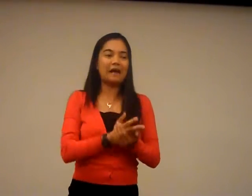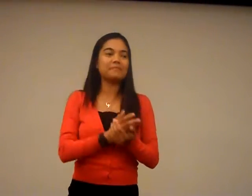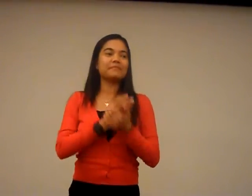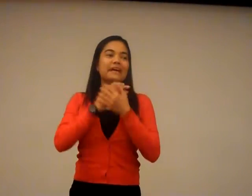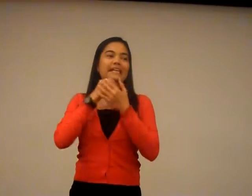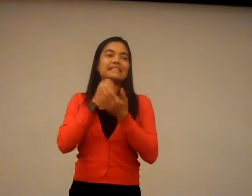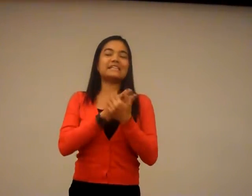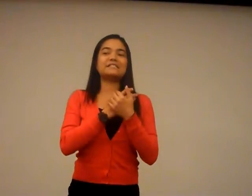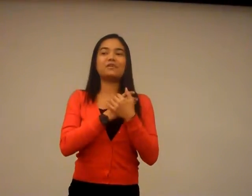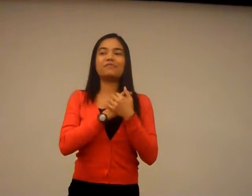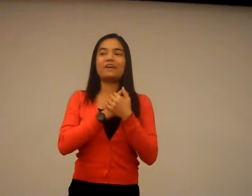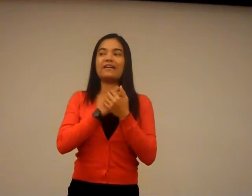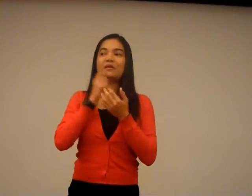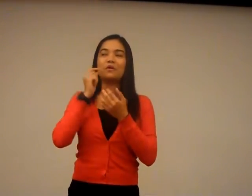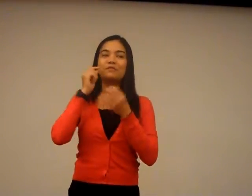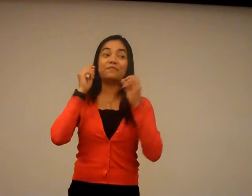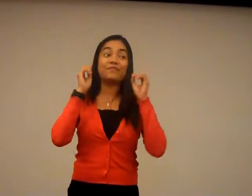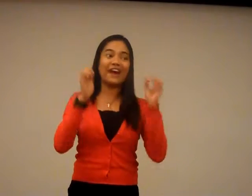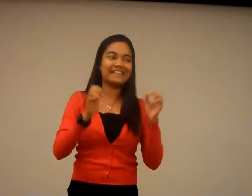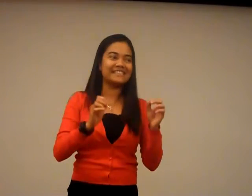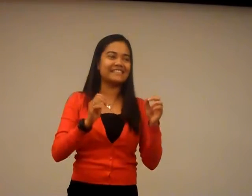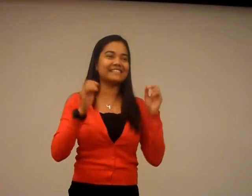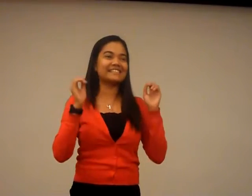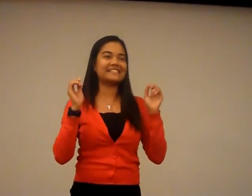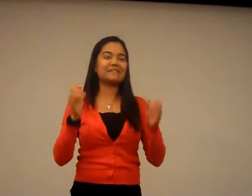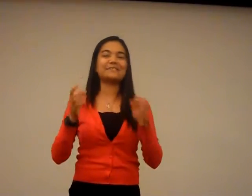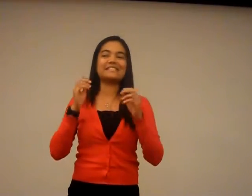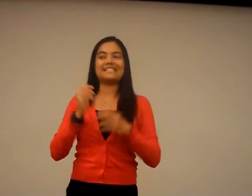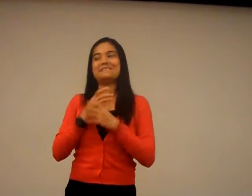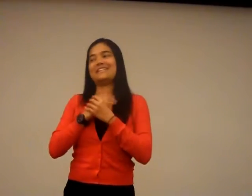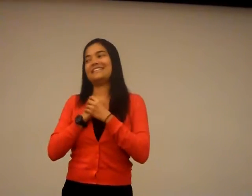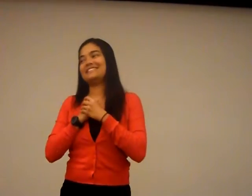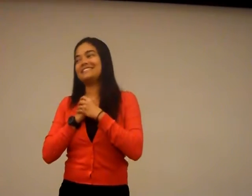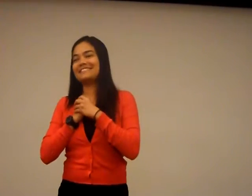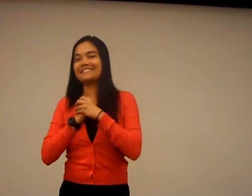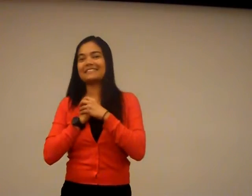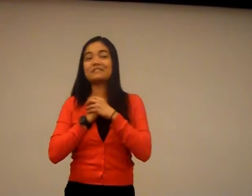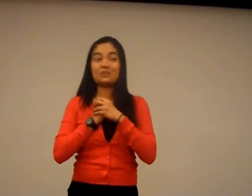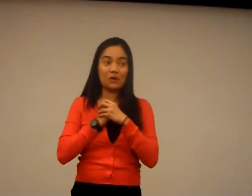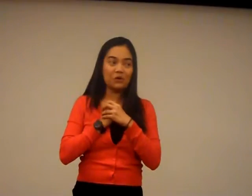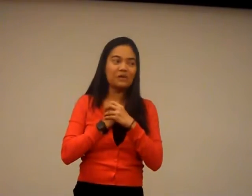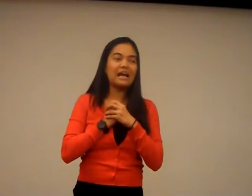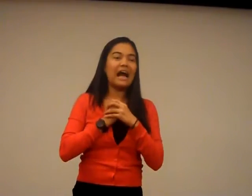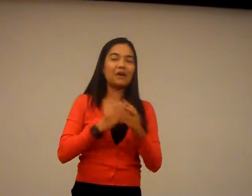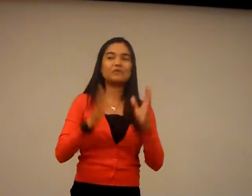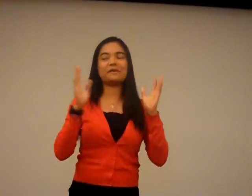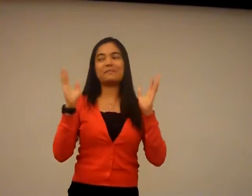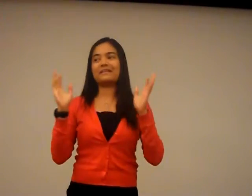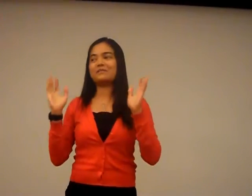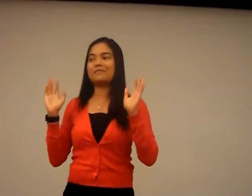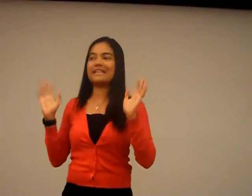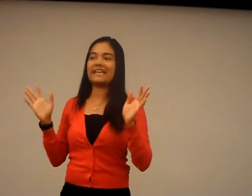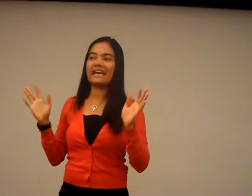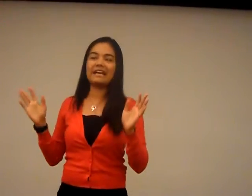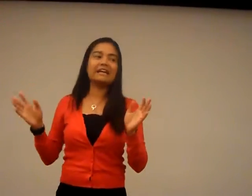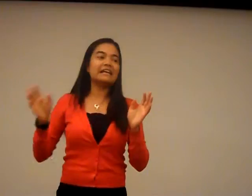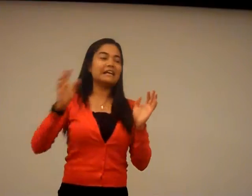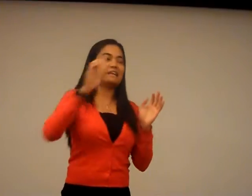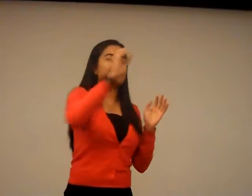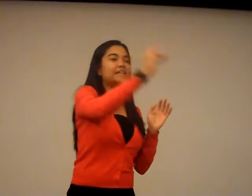come and taste your very own fresh salmon sashimi. So, how to make me into a billionaire, if